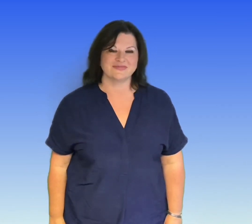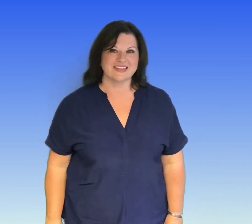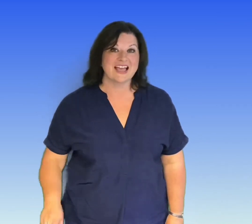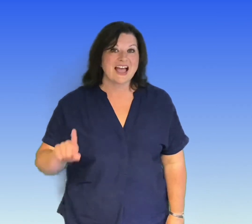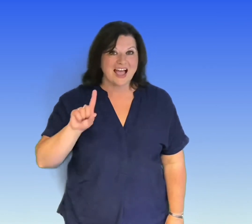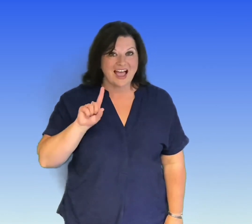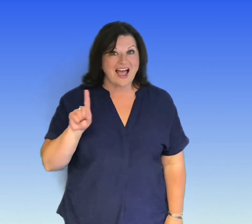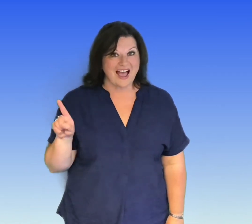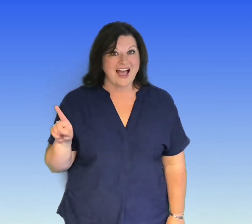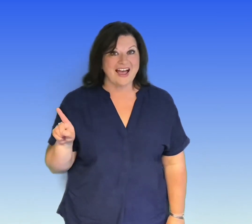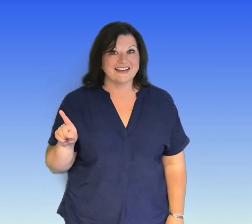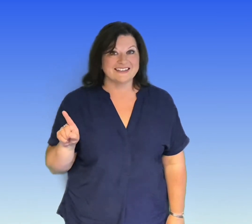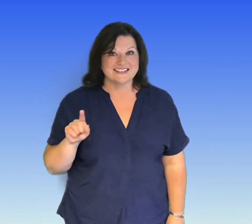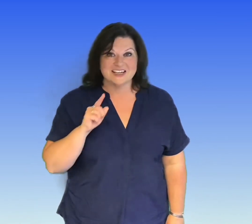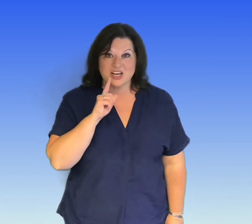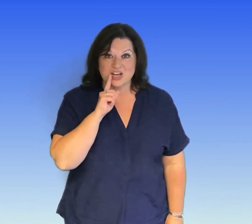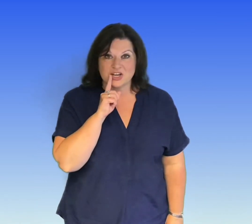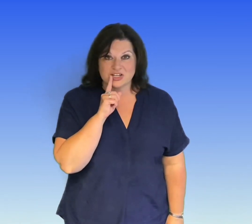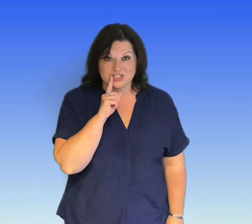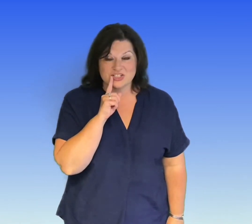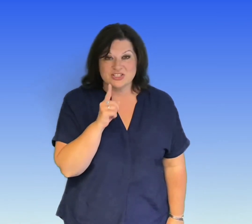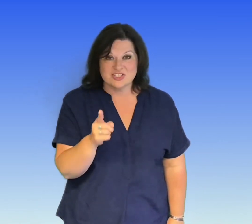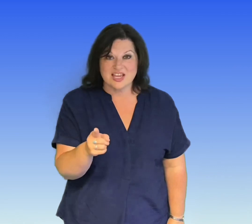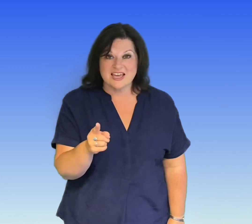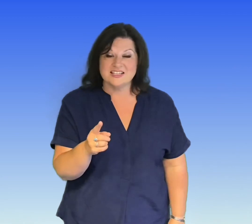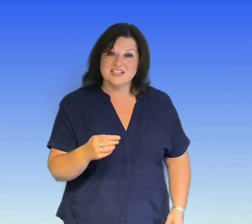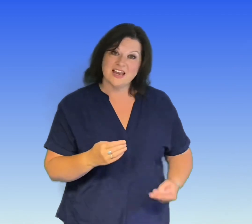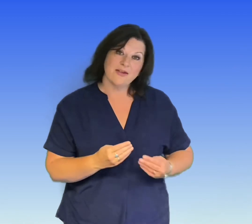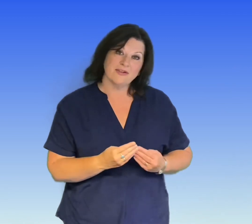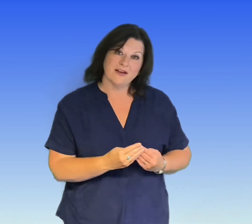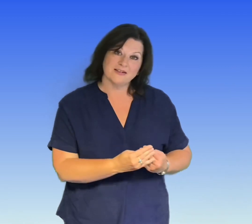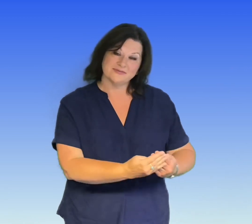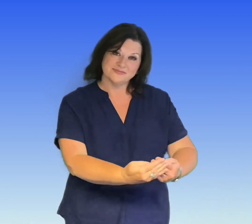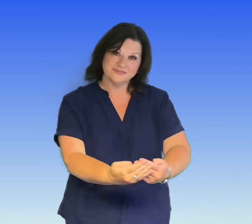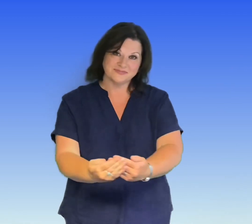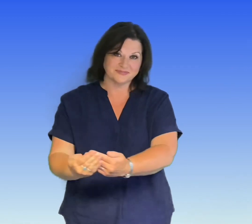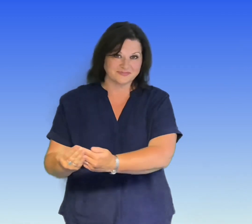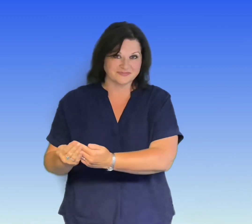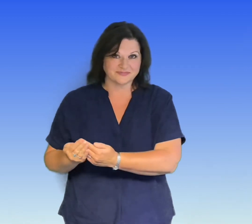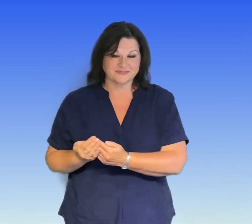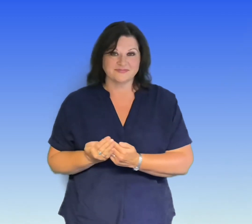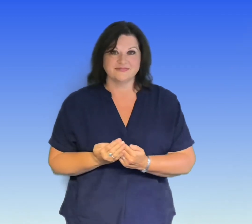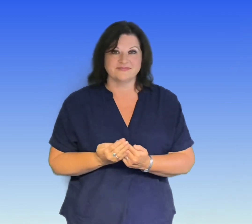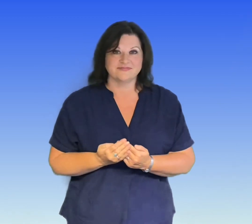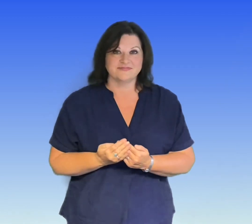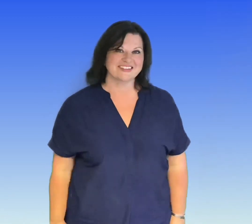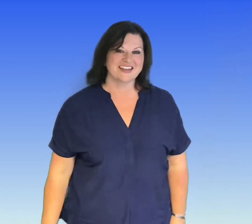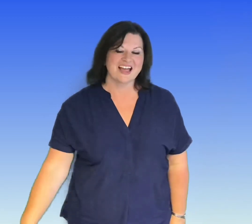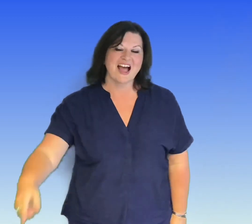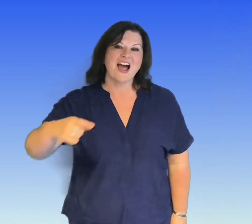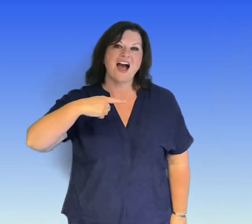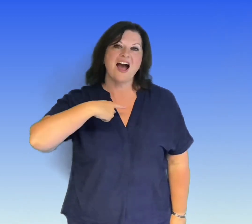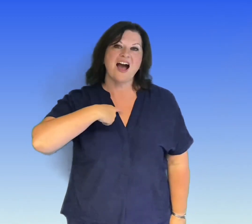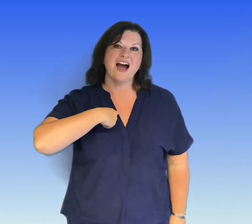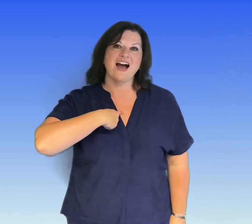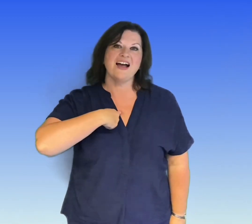And to say together, I